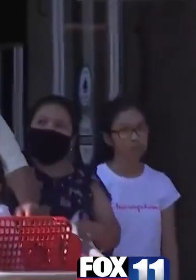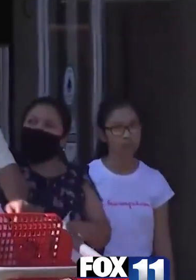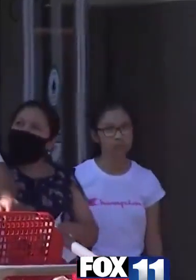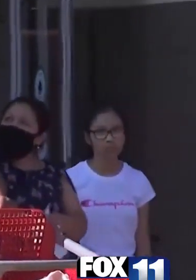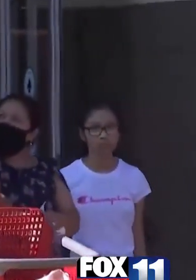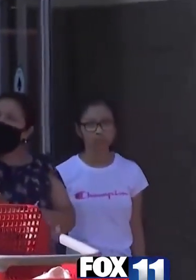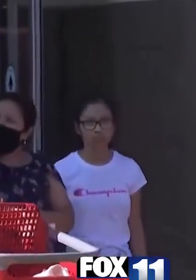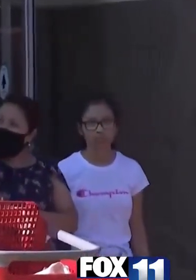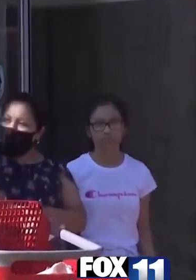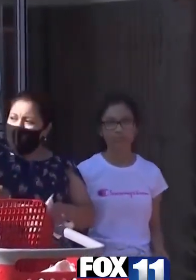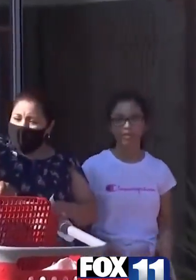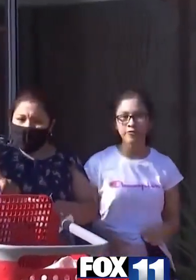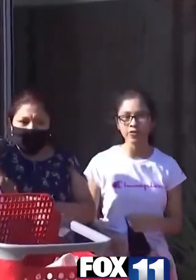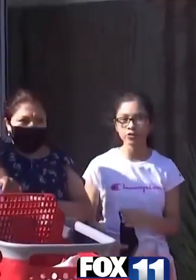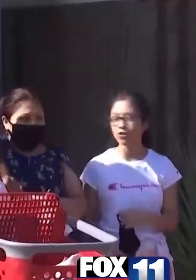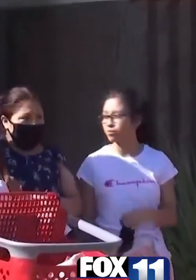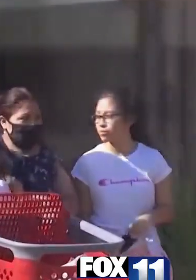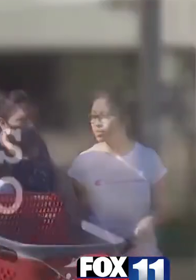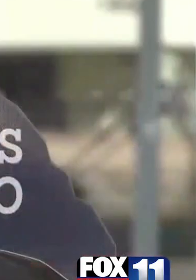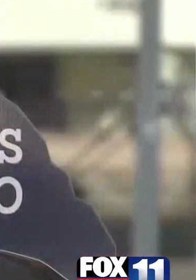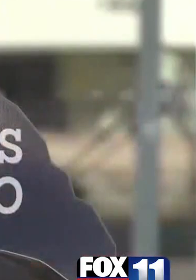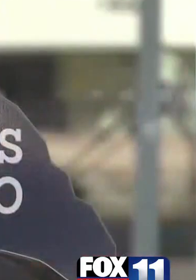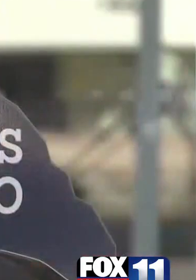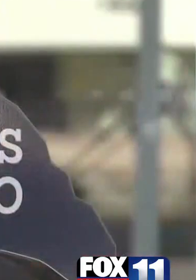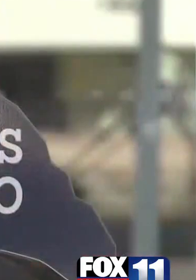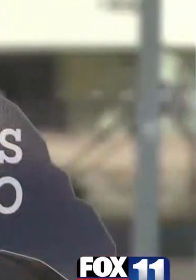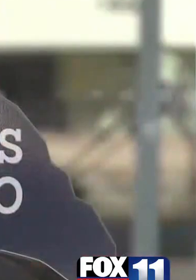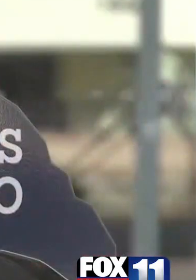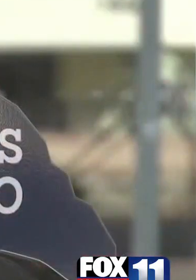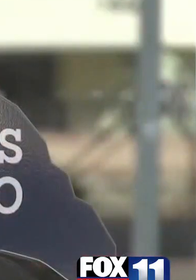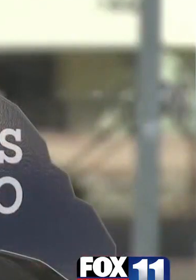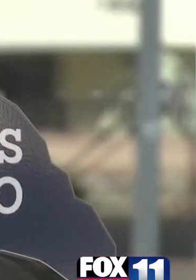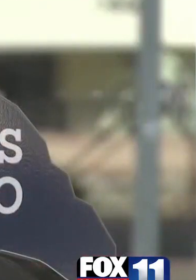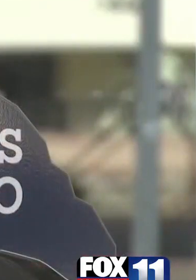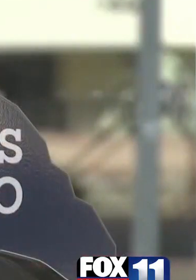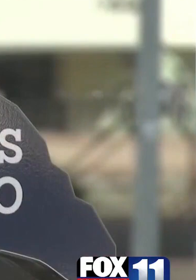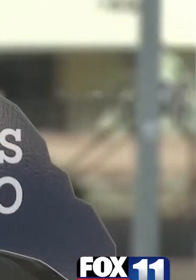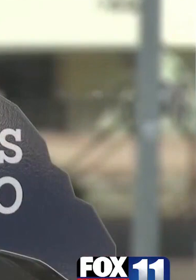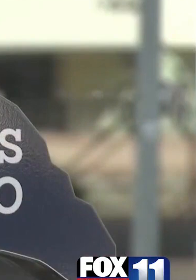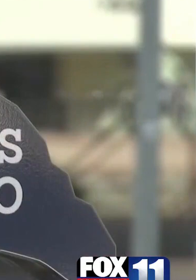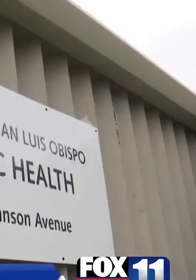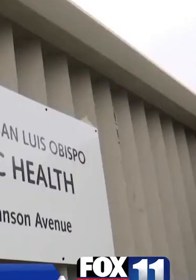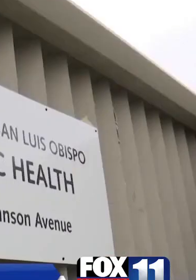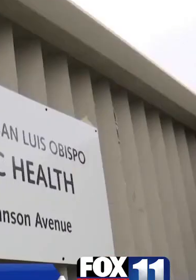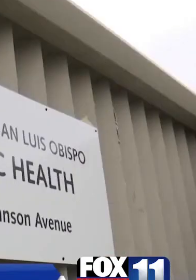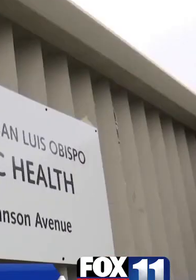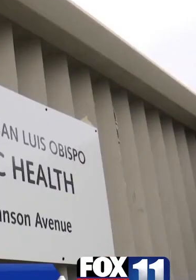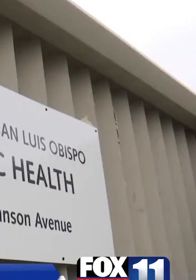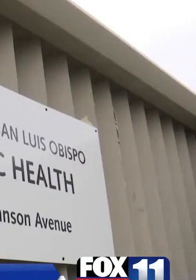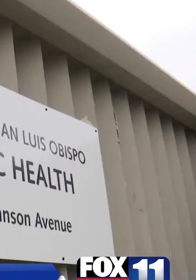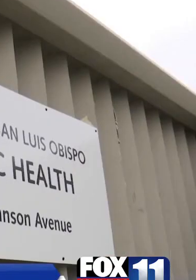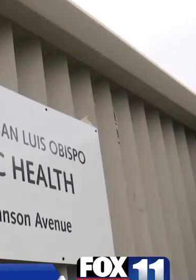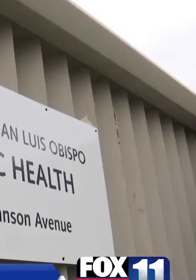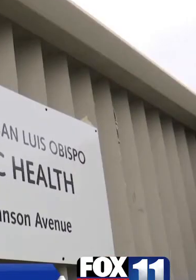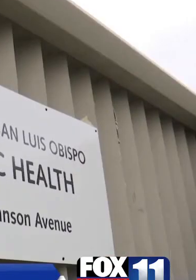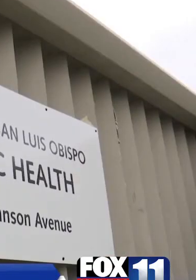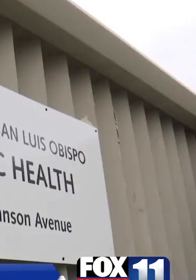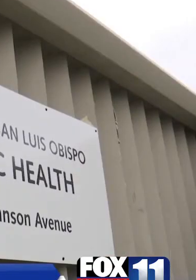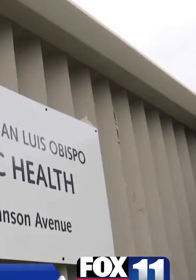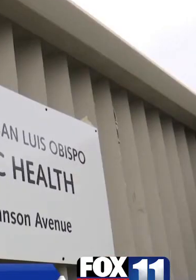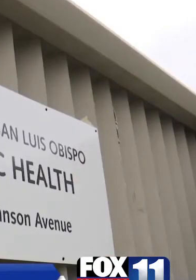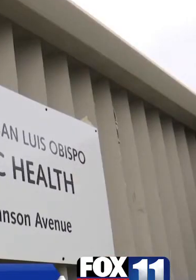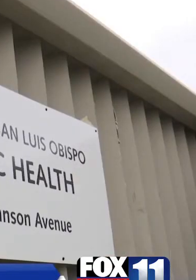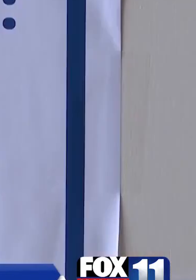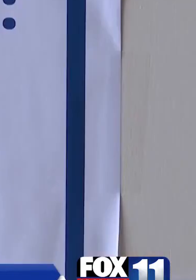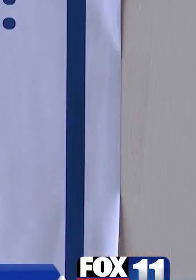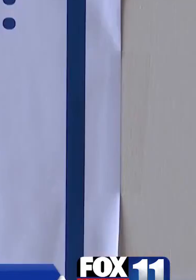Soon, masks will be required at all indoor locations in Salo County, regardless of vaccination status. This comes after the rise of